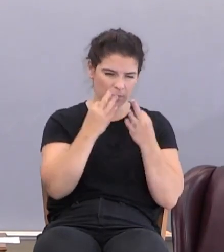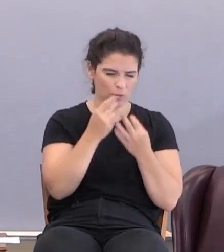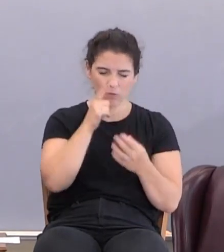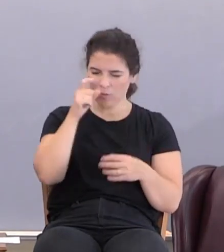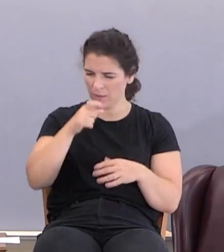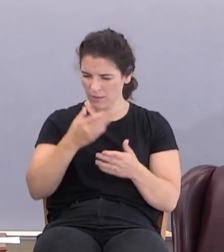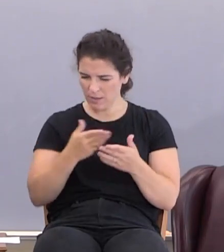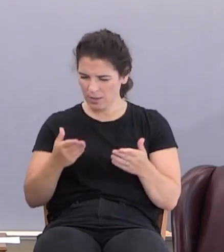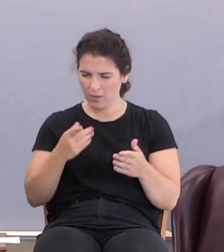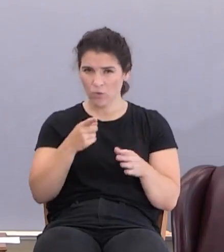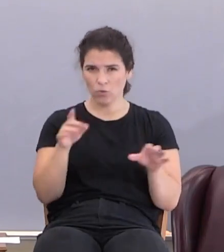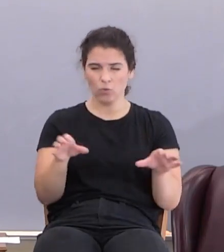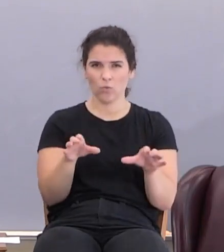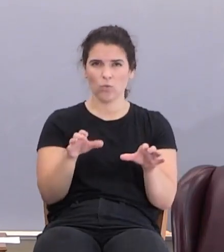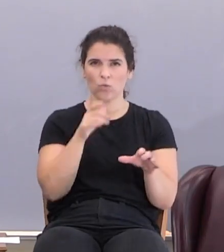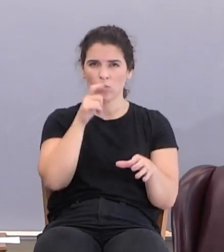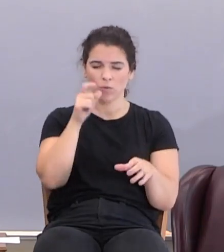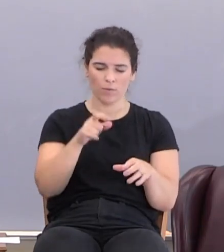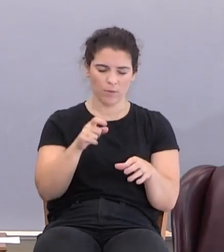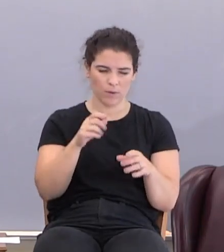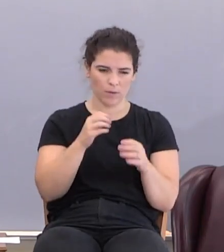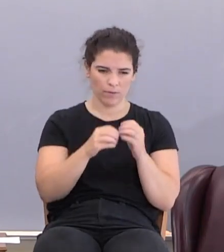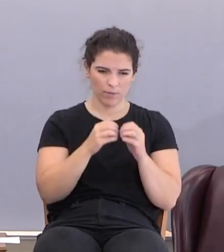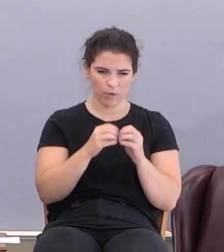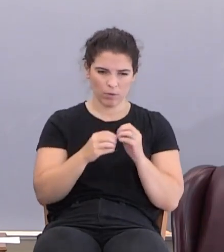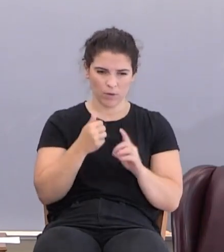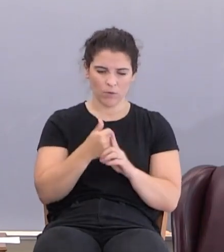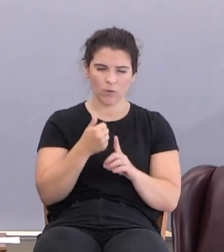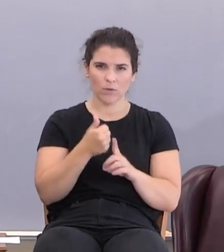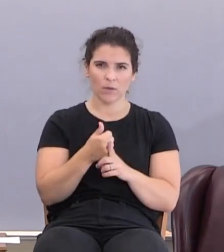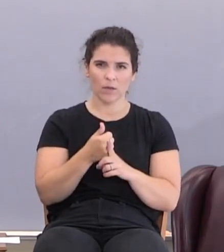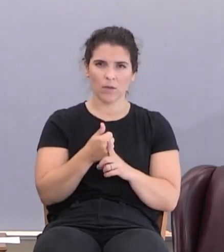need all the stuff you do. You don't need to have to figure it out yourself.